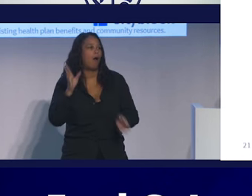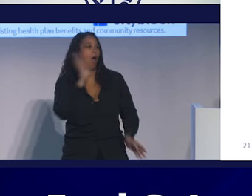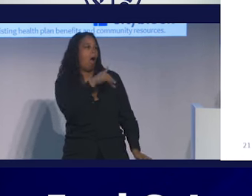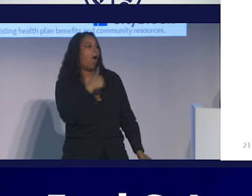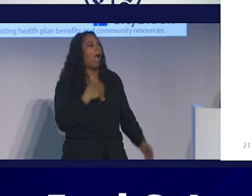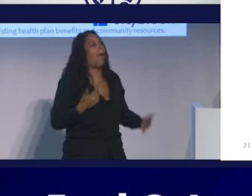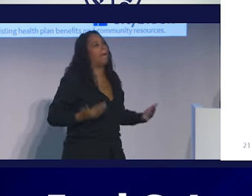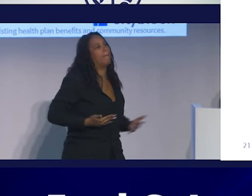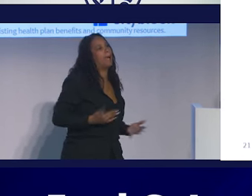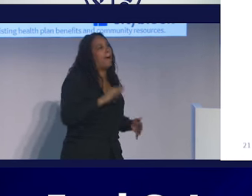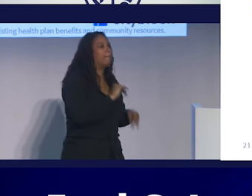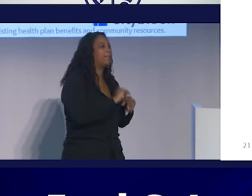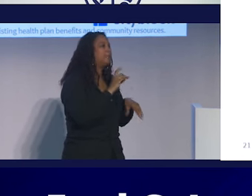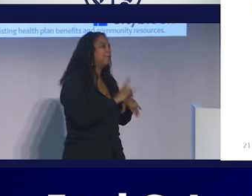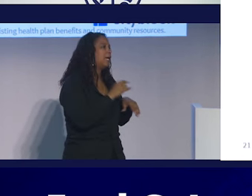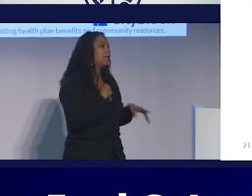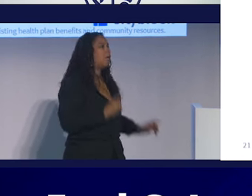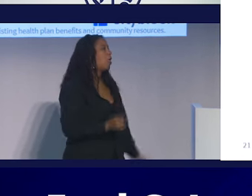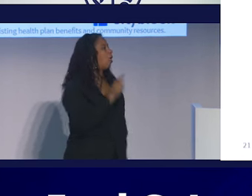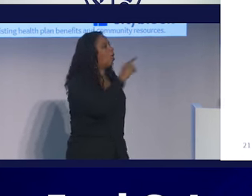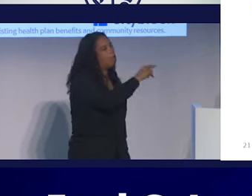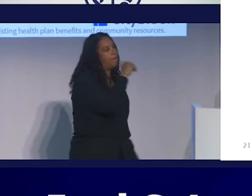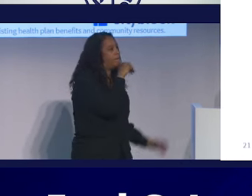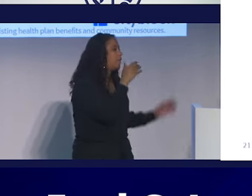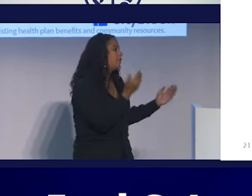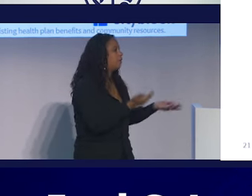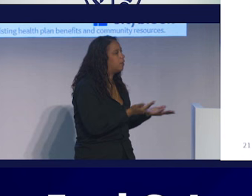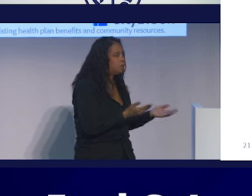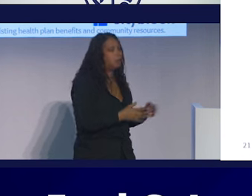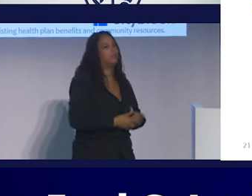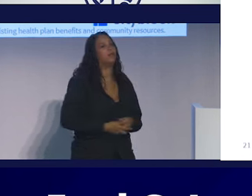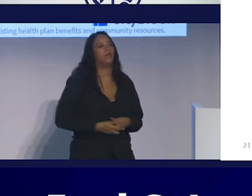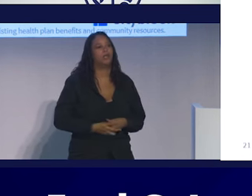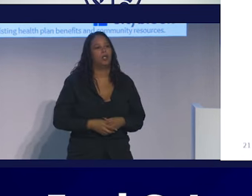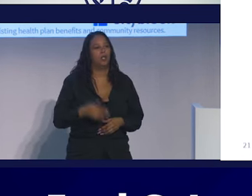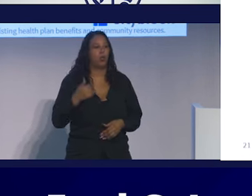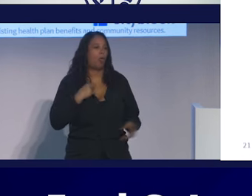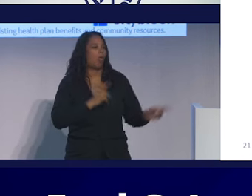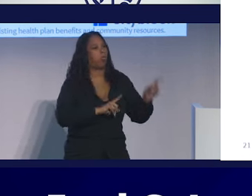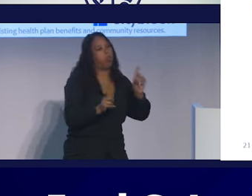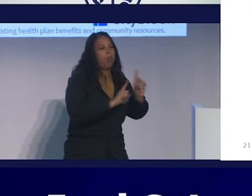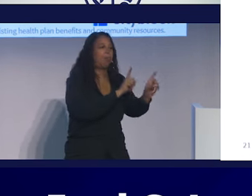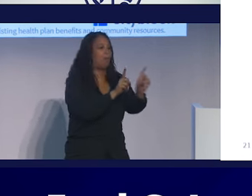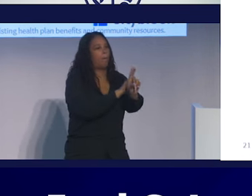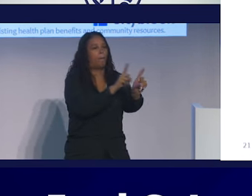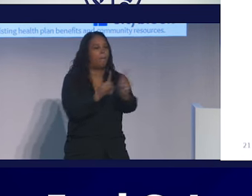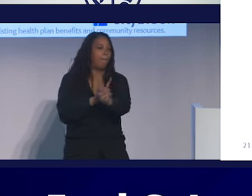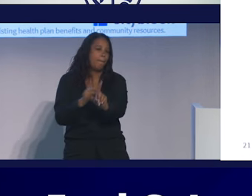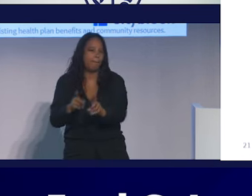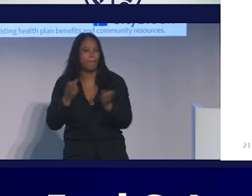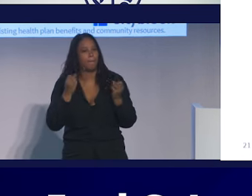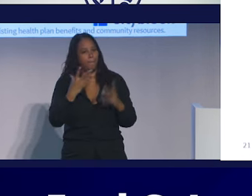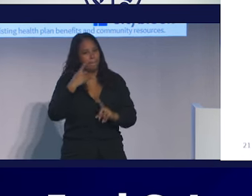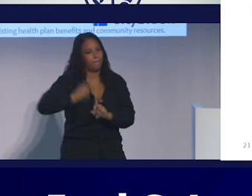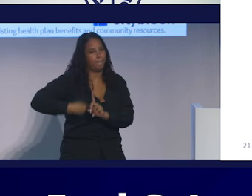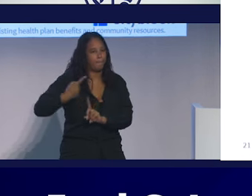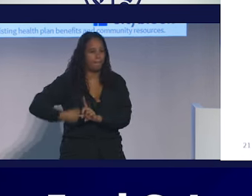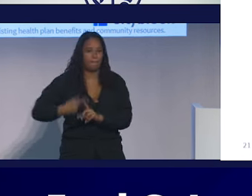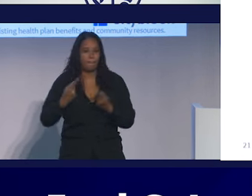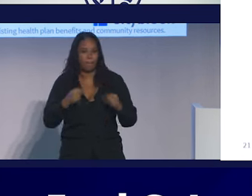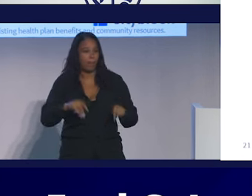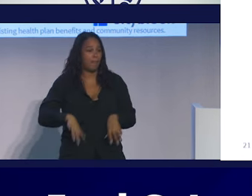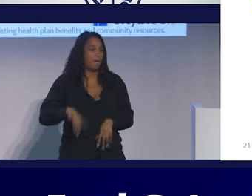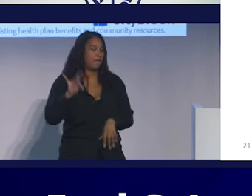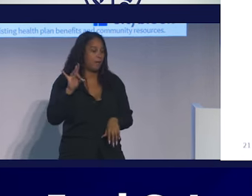McDonald's at Atlantic Avenue and someone would go over there and they couldn't find her and we were chasing her for months and months and months trying to find her